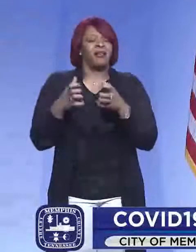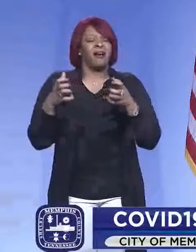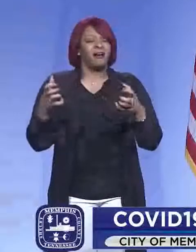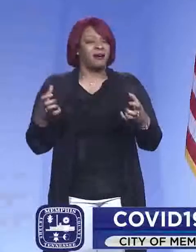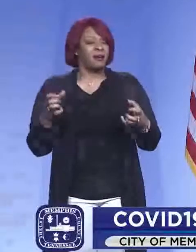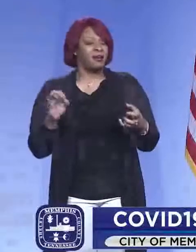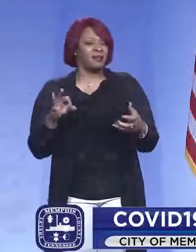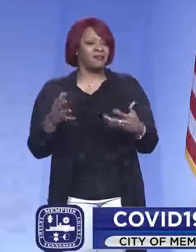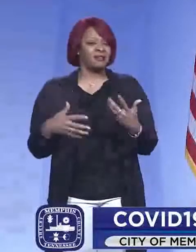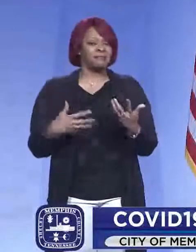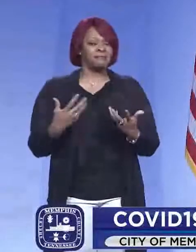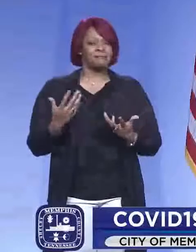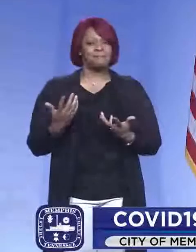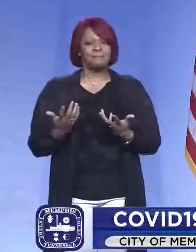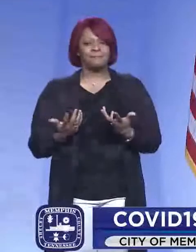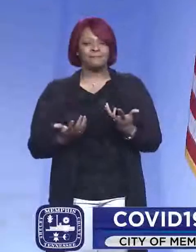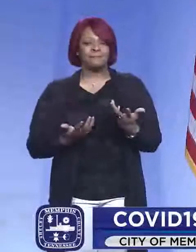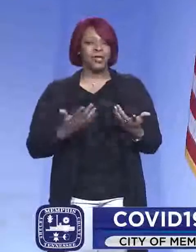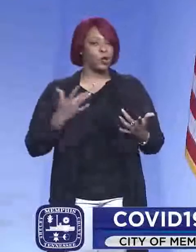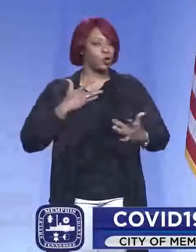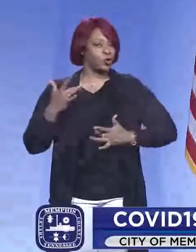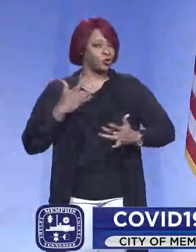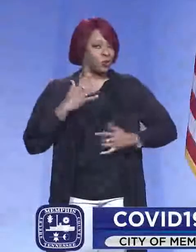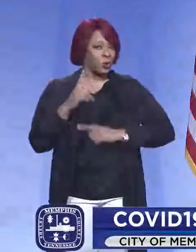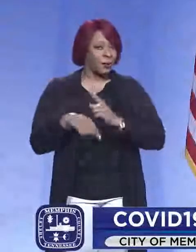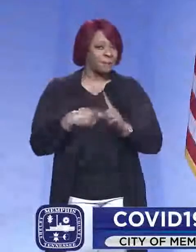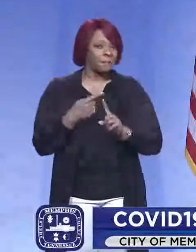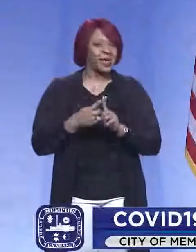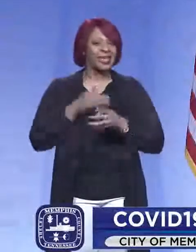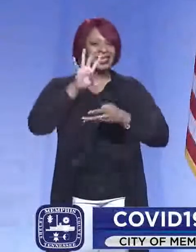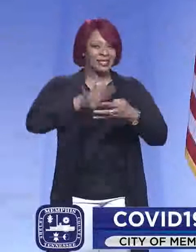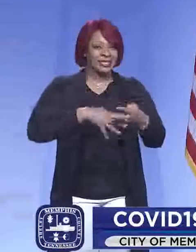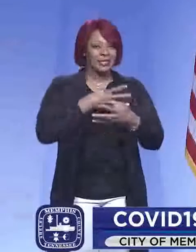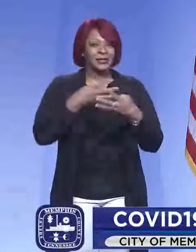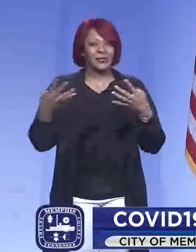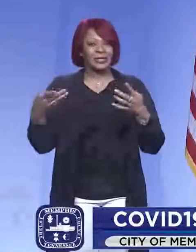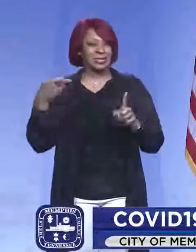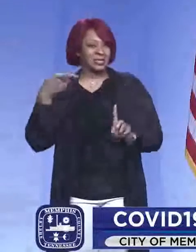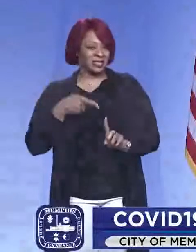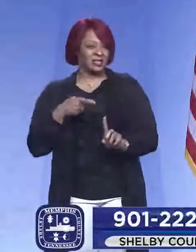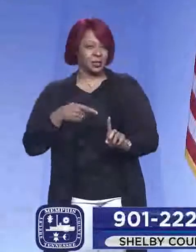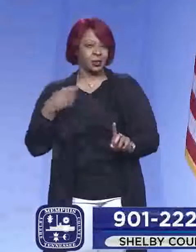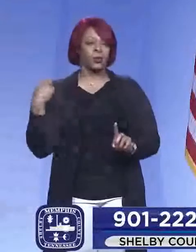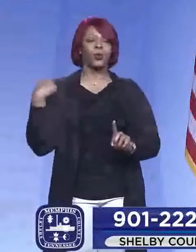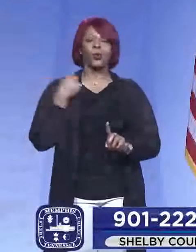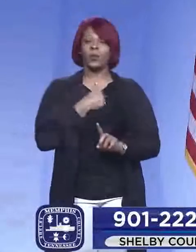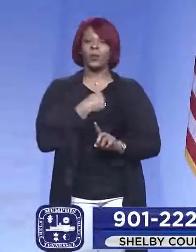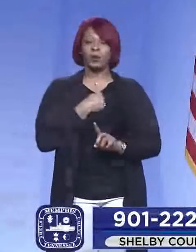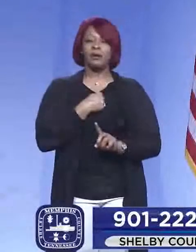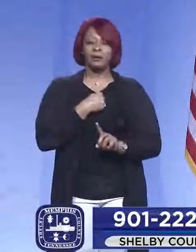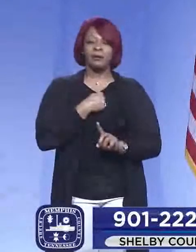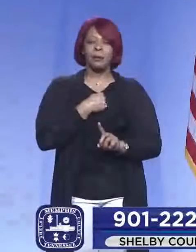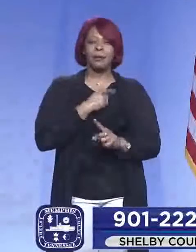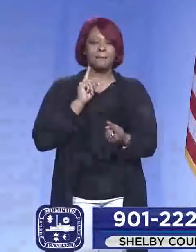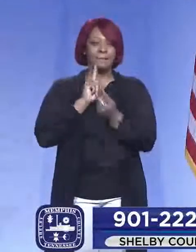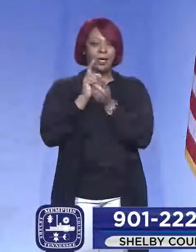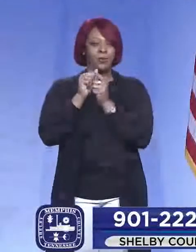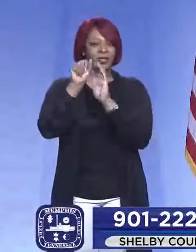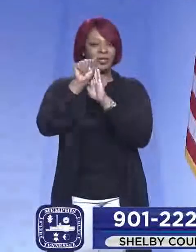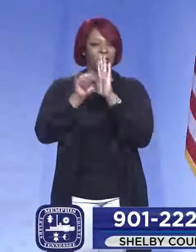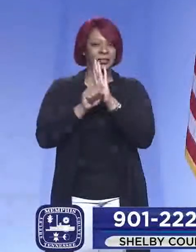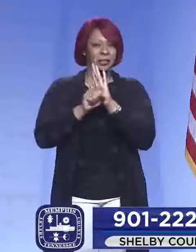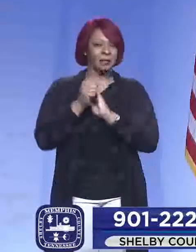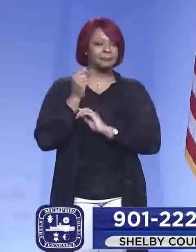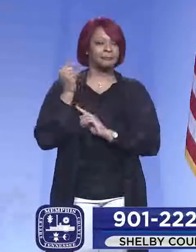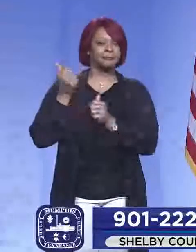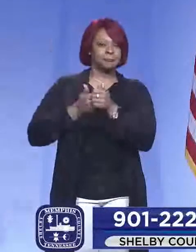concern about the scheduling process. We have been meeting with the state, and we